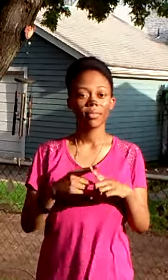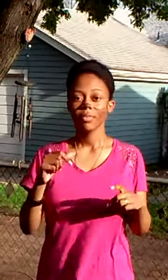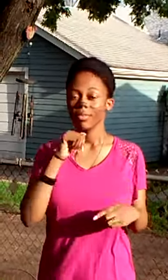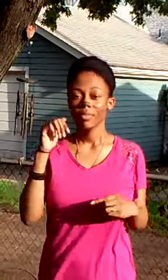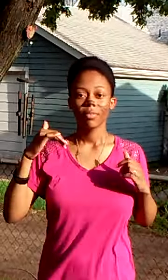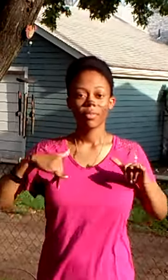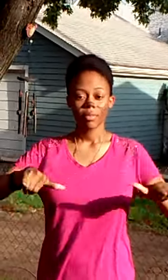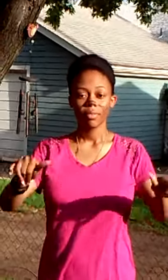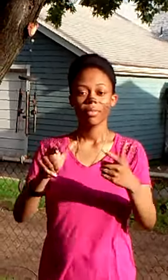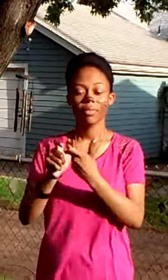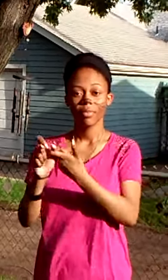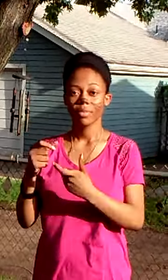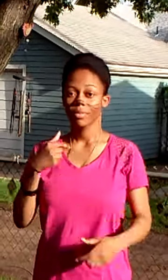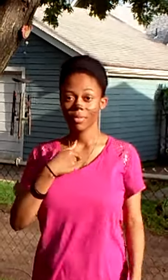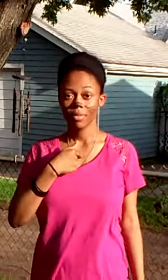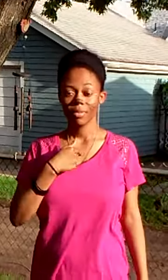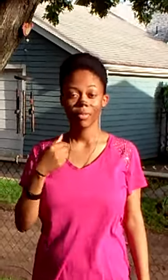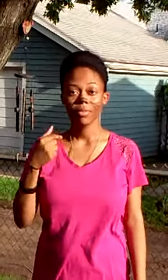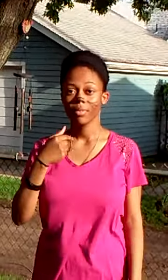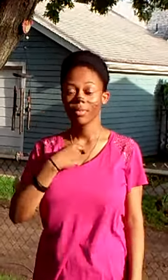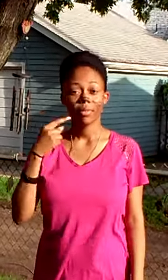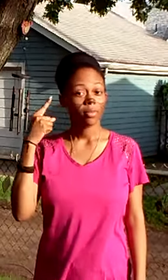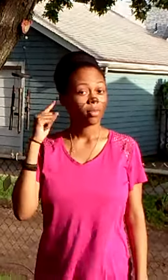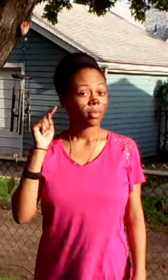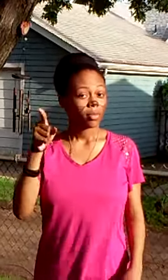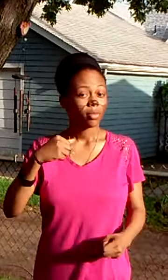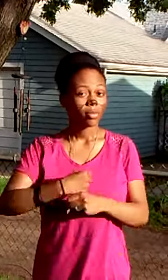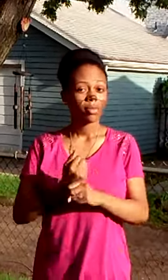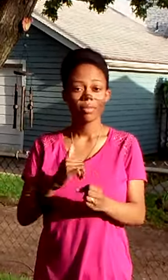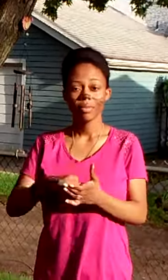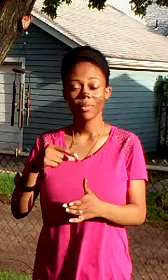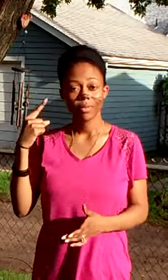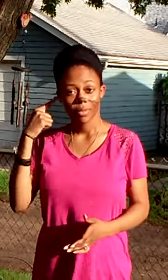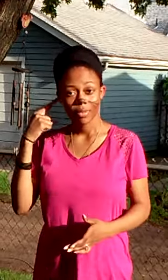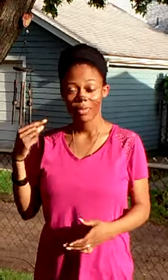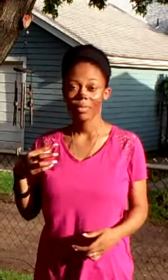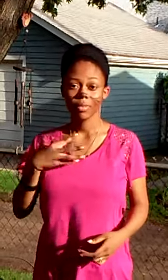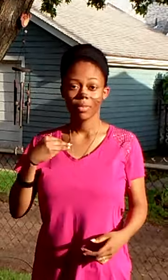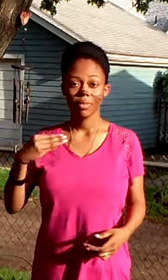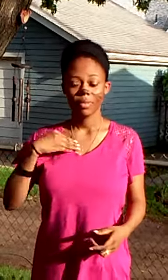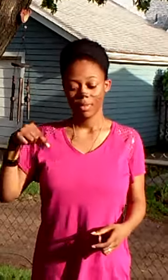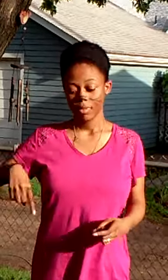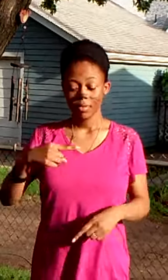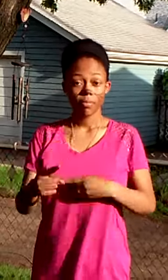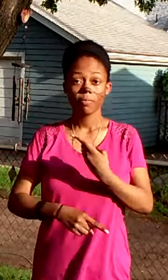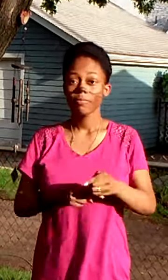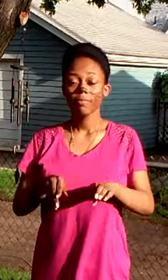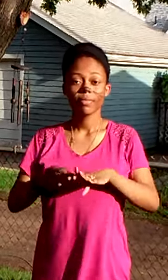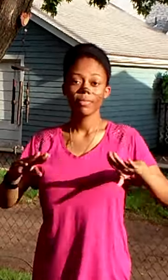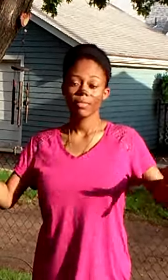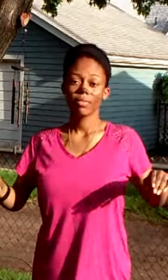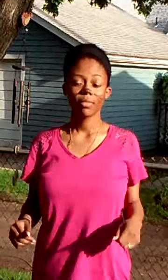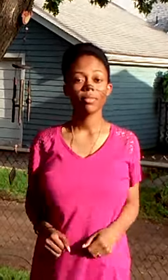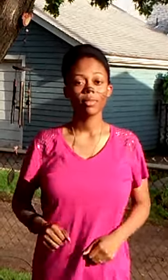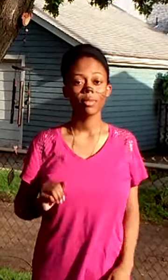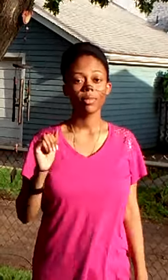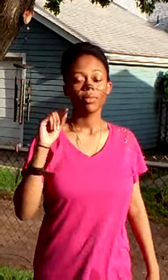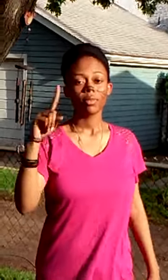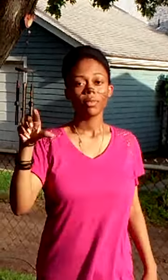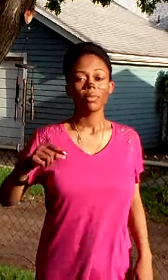But you can't stay away from me I can still hear you making that sound Taking me down, holding underground You